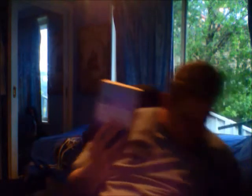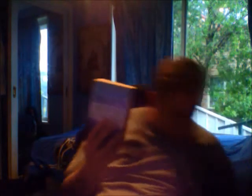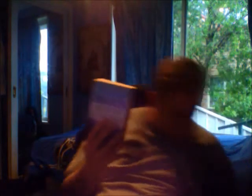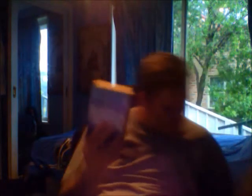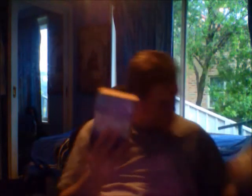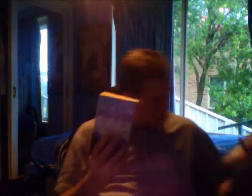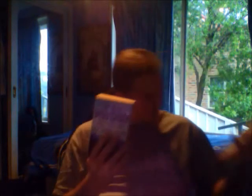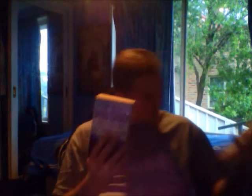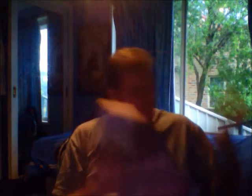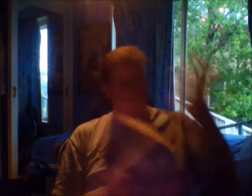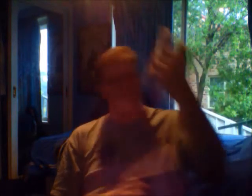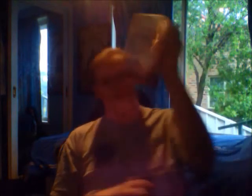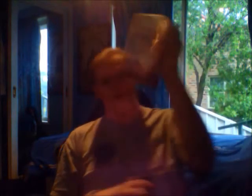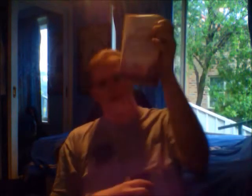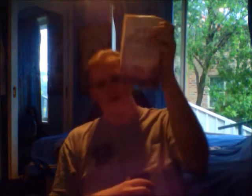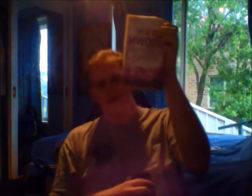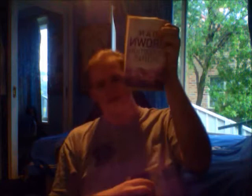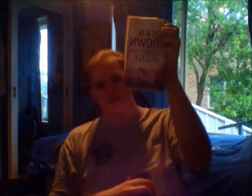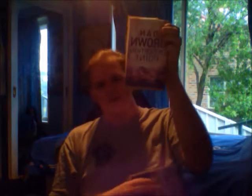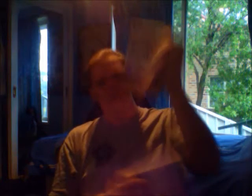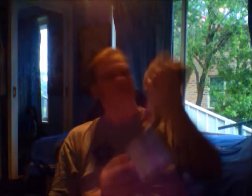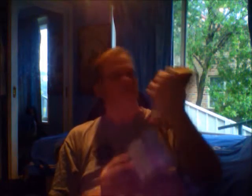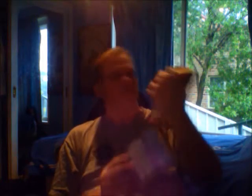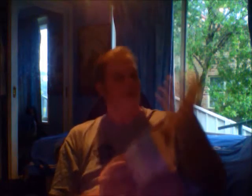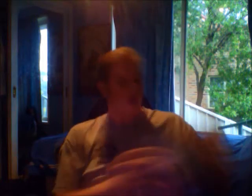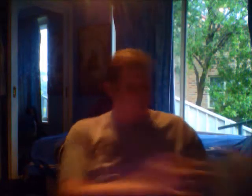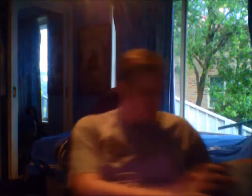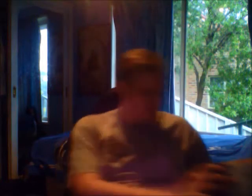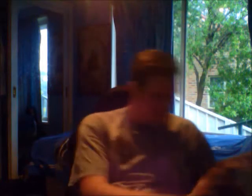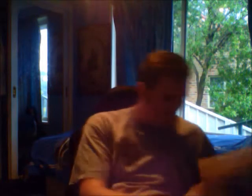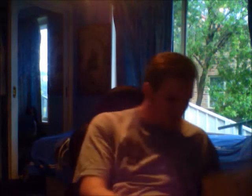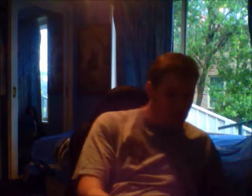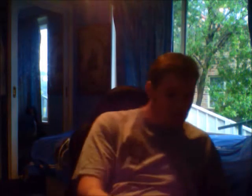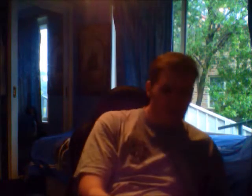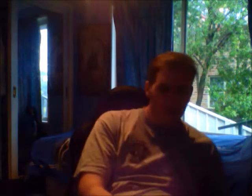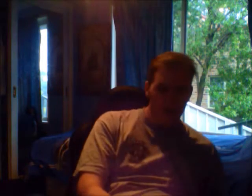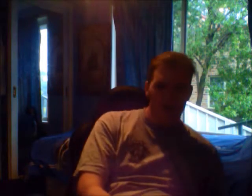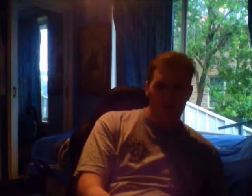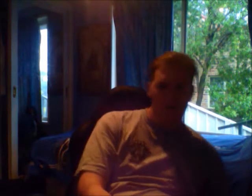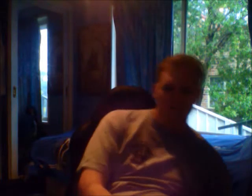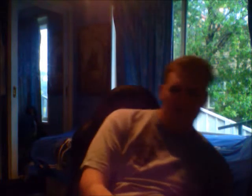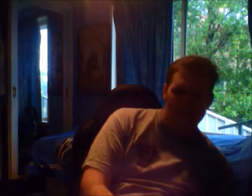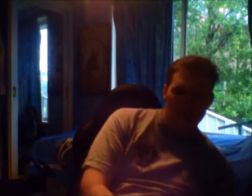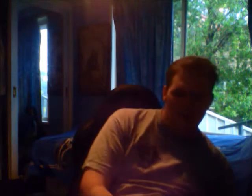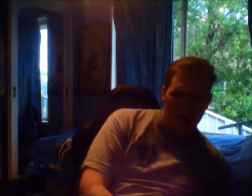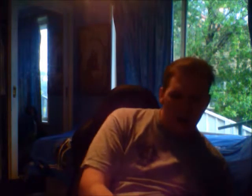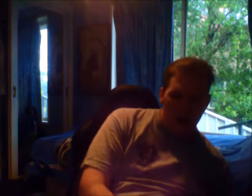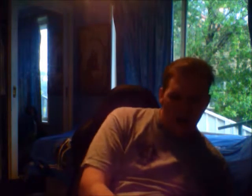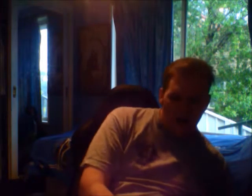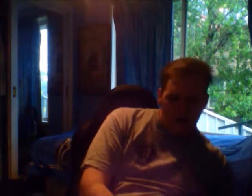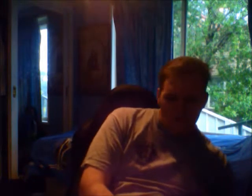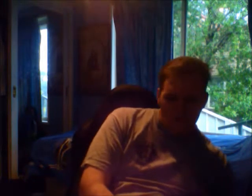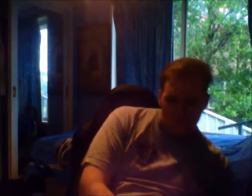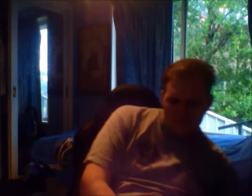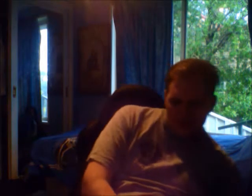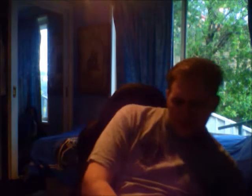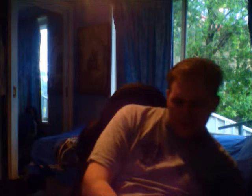Deception Point. That's another good one. I enjoy Dan Brown books. But yeah, that's beside the point. Um, yeah.